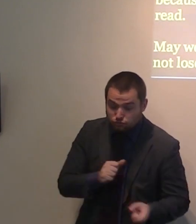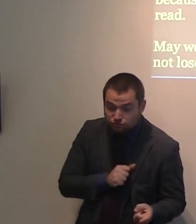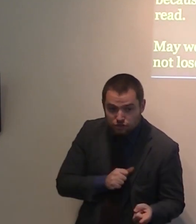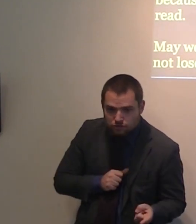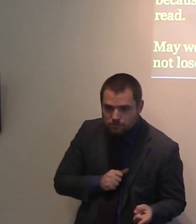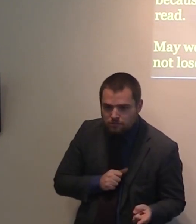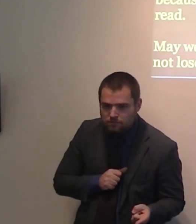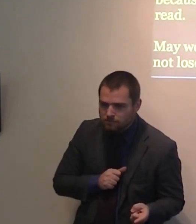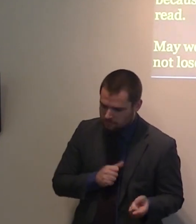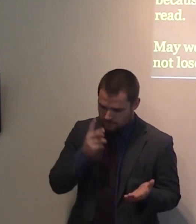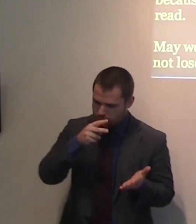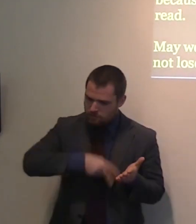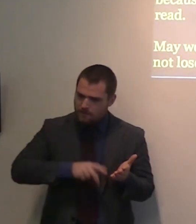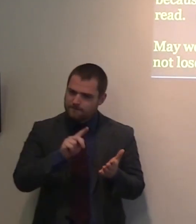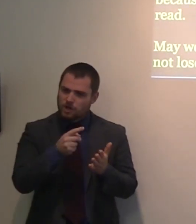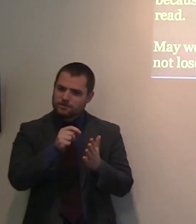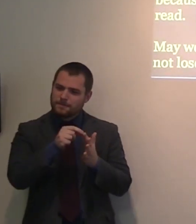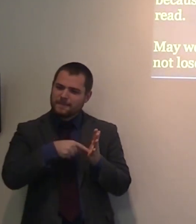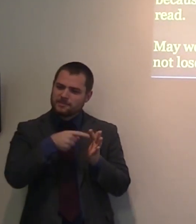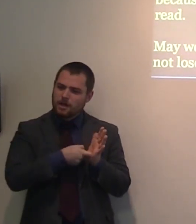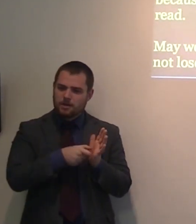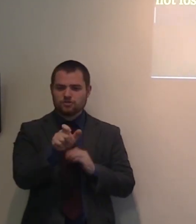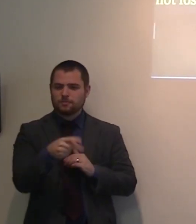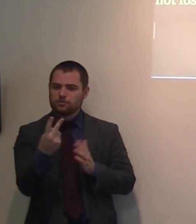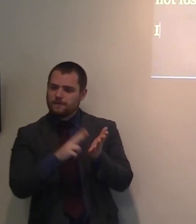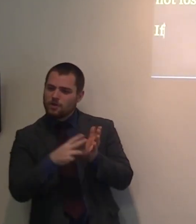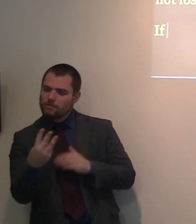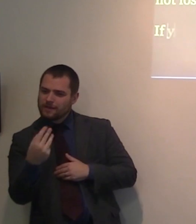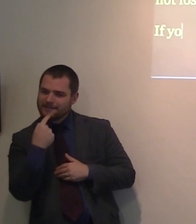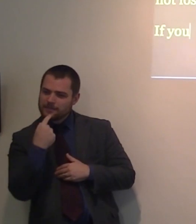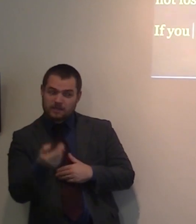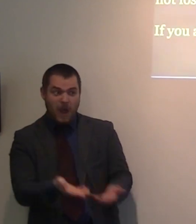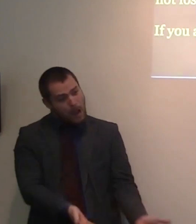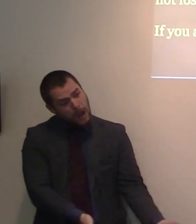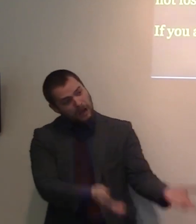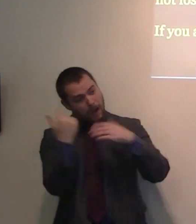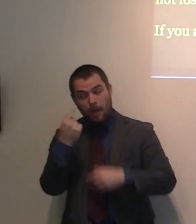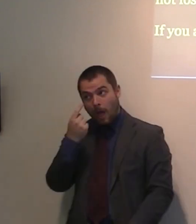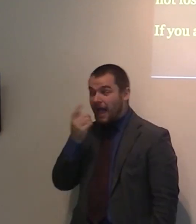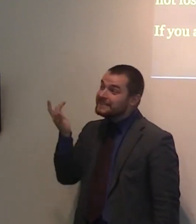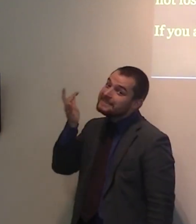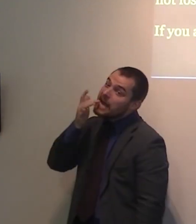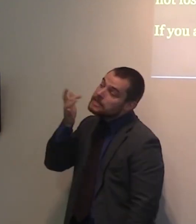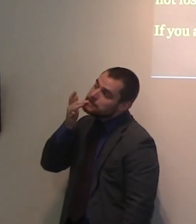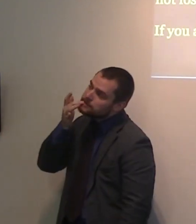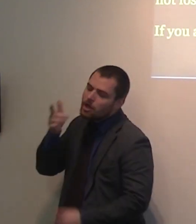Peter says, Come and taste that the Lord is good. And